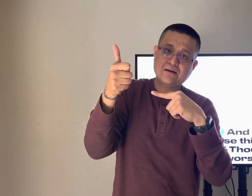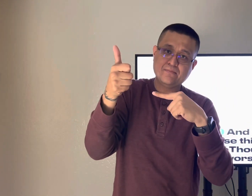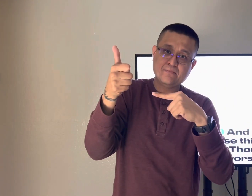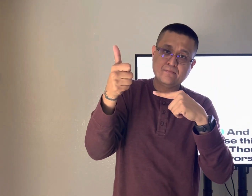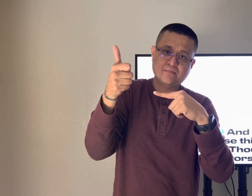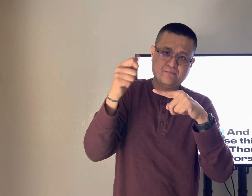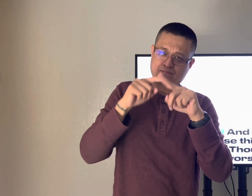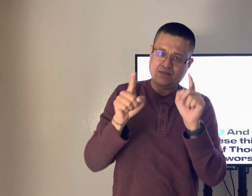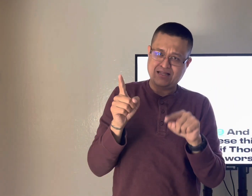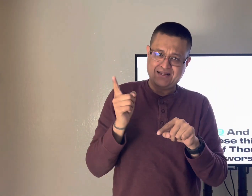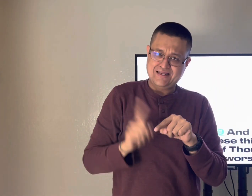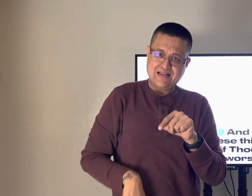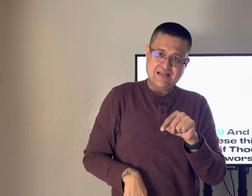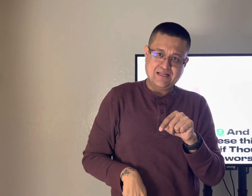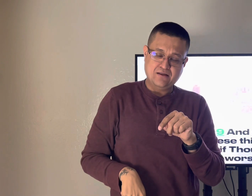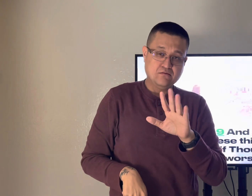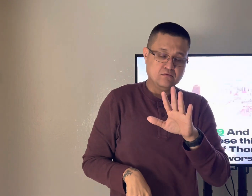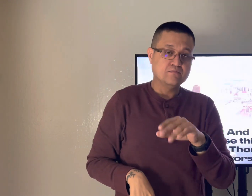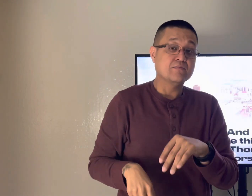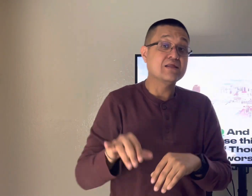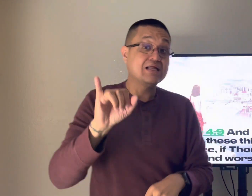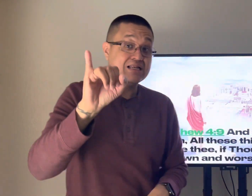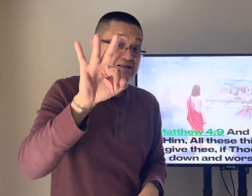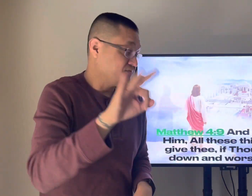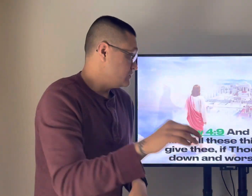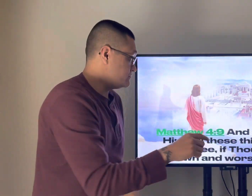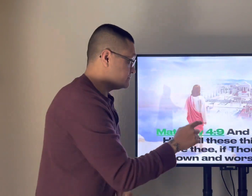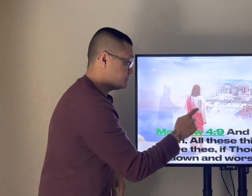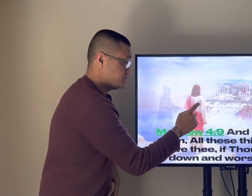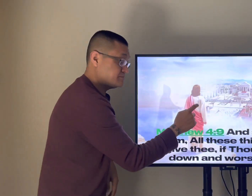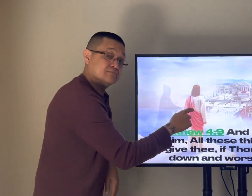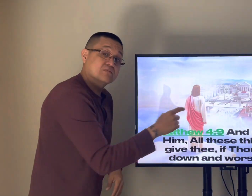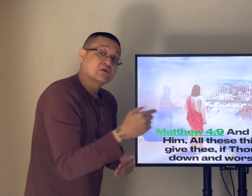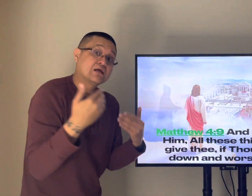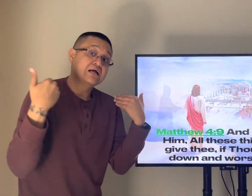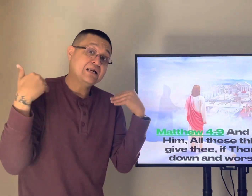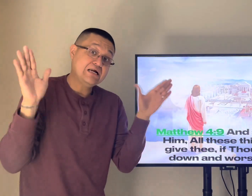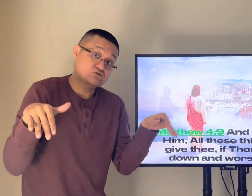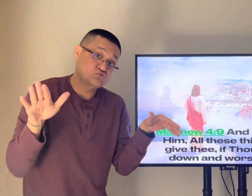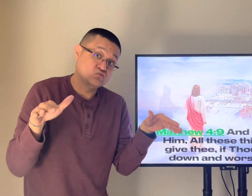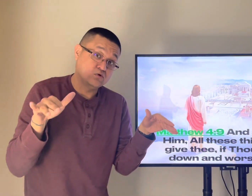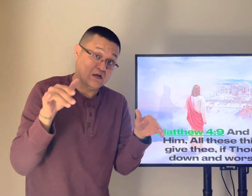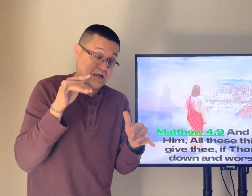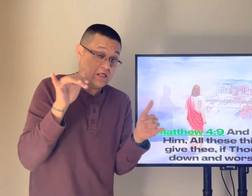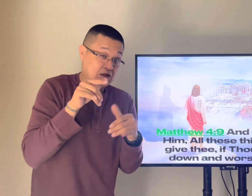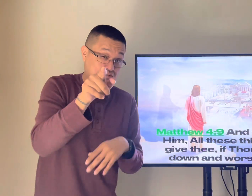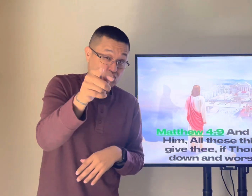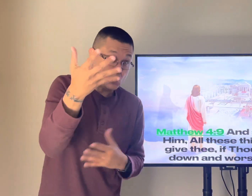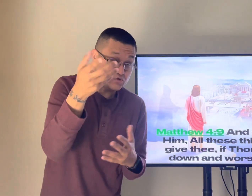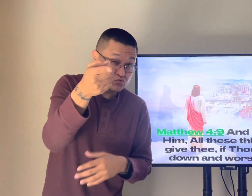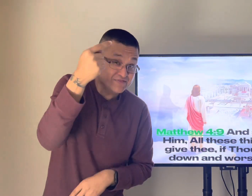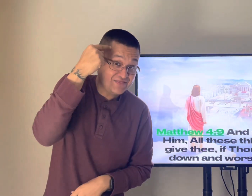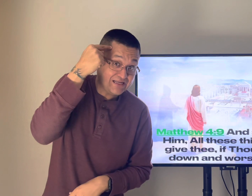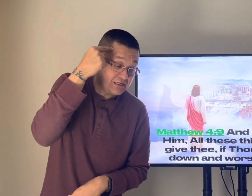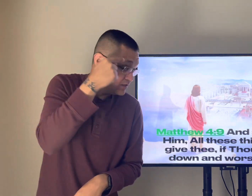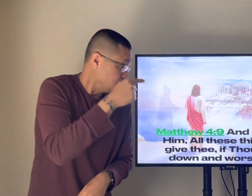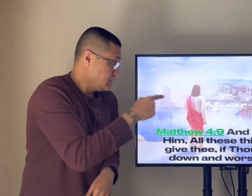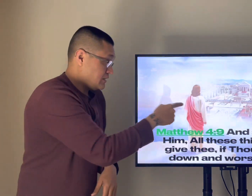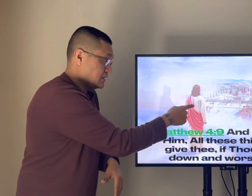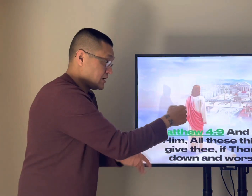so if jesus was an angel what would cause him not to bow the devil and that angel would be the same